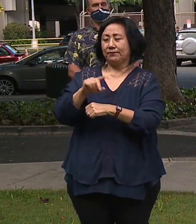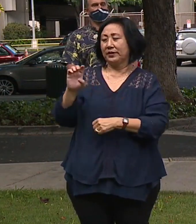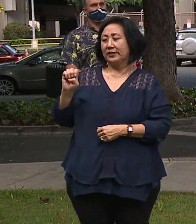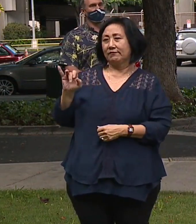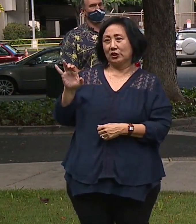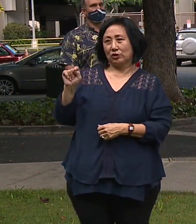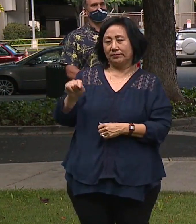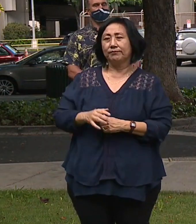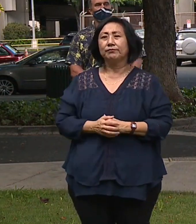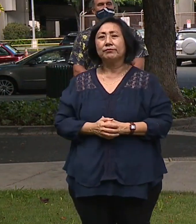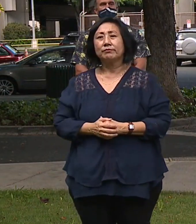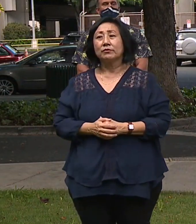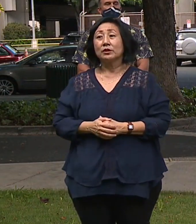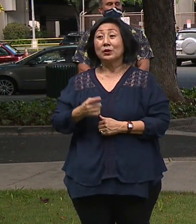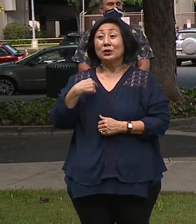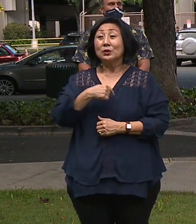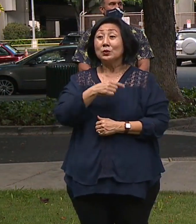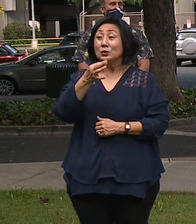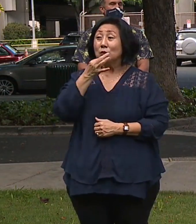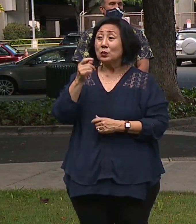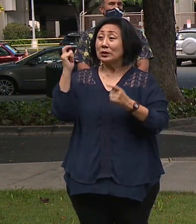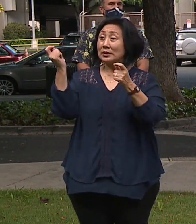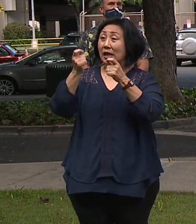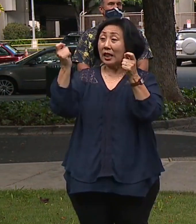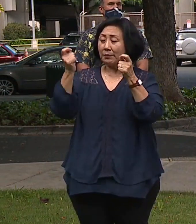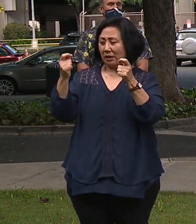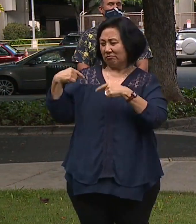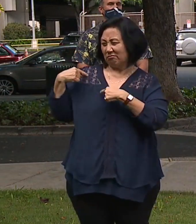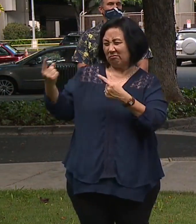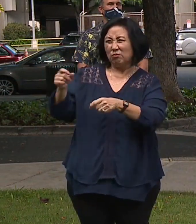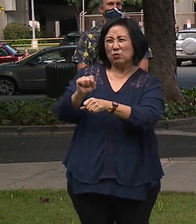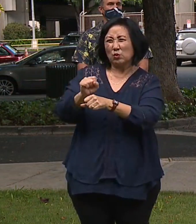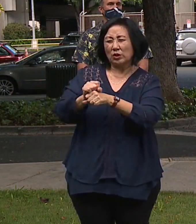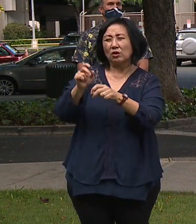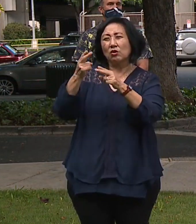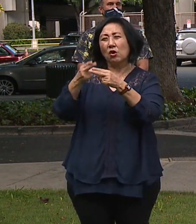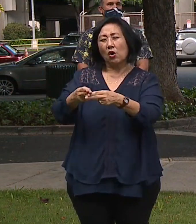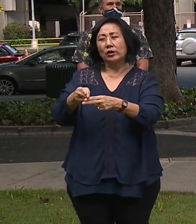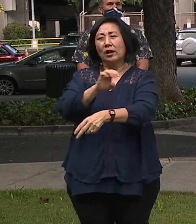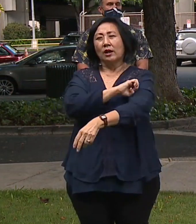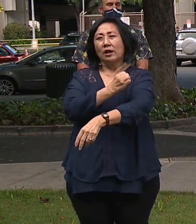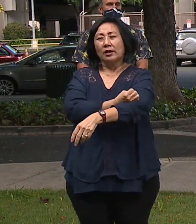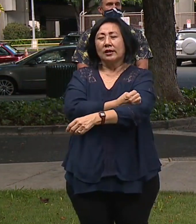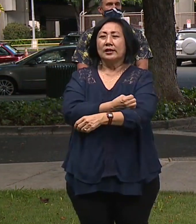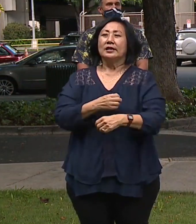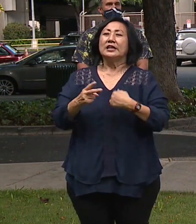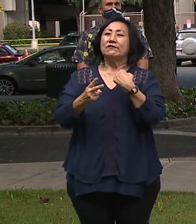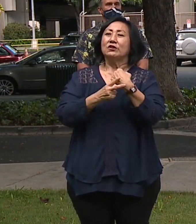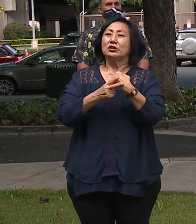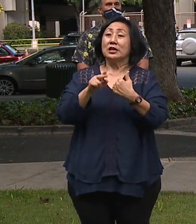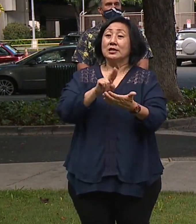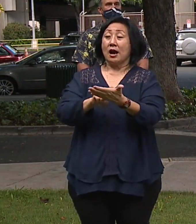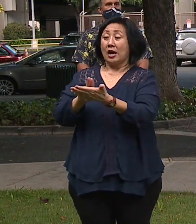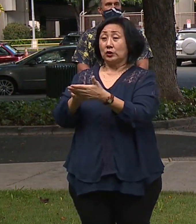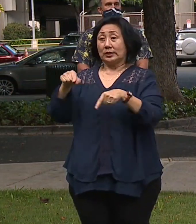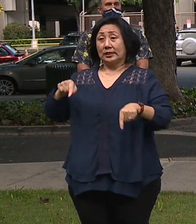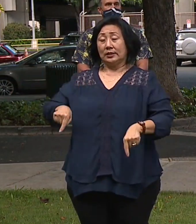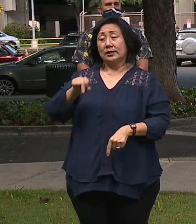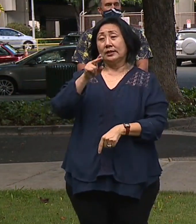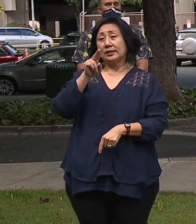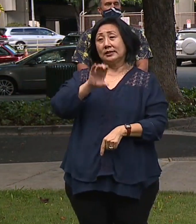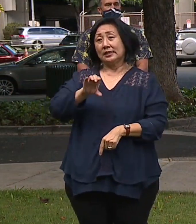And one thing that we're going to be celebrating is we've been working on for a while now these energy efficiency contracts in the city and county of Honolulu.